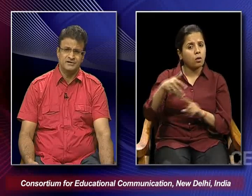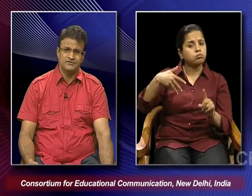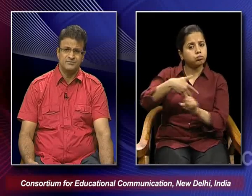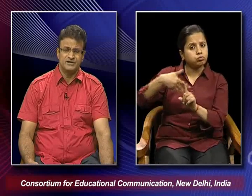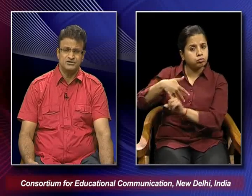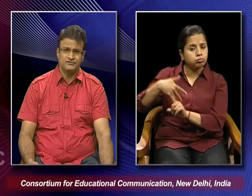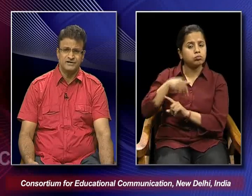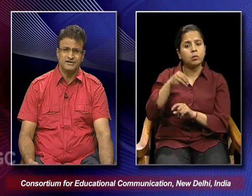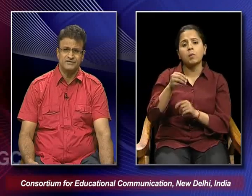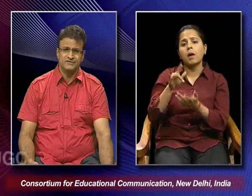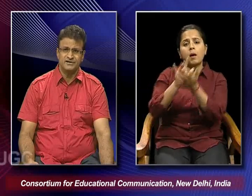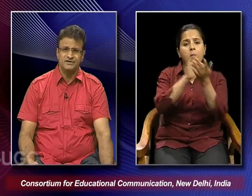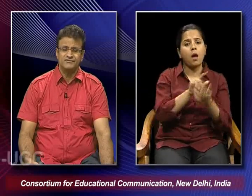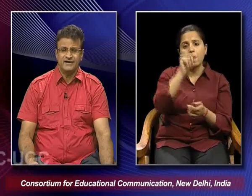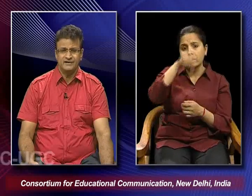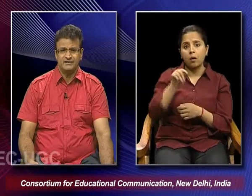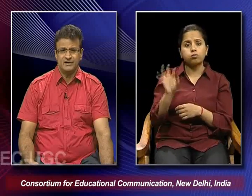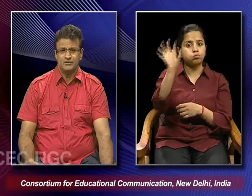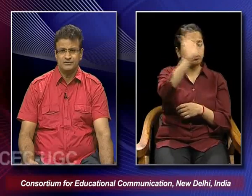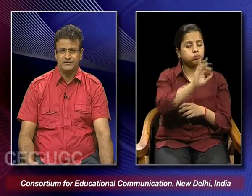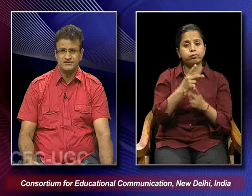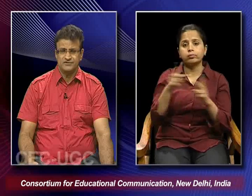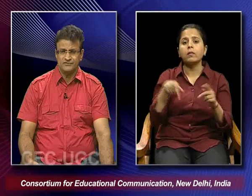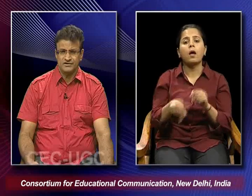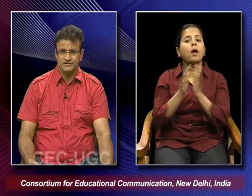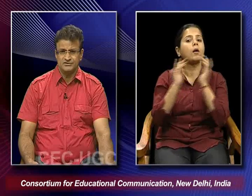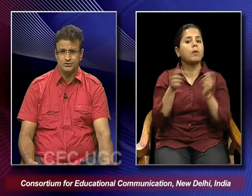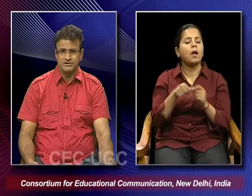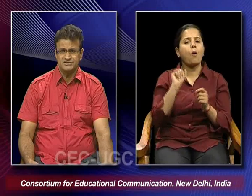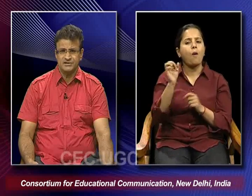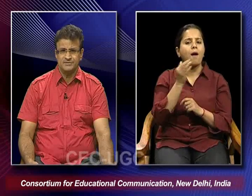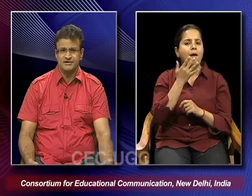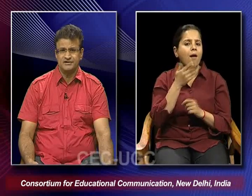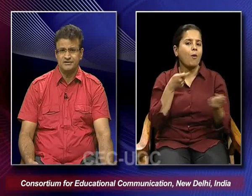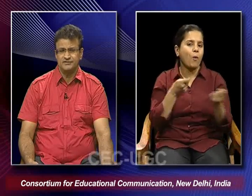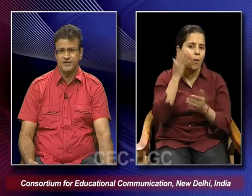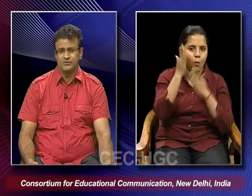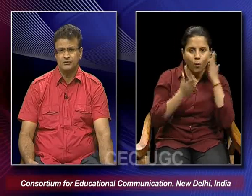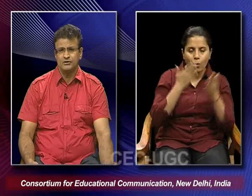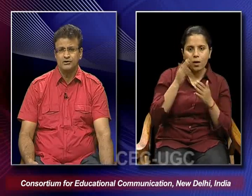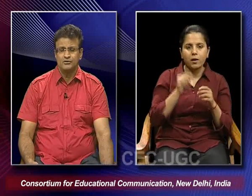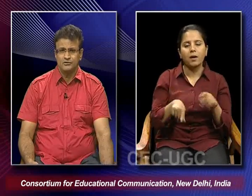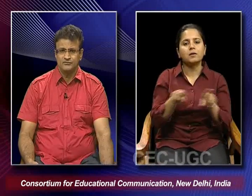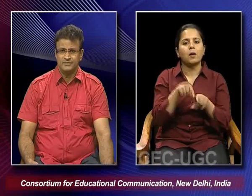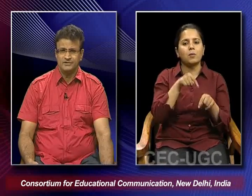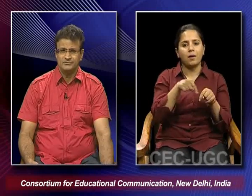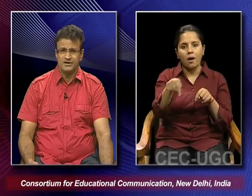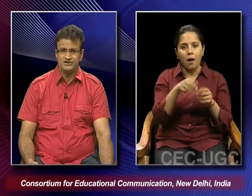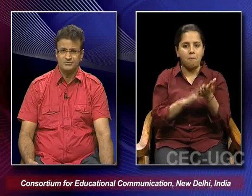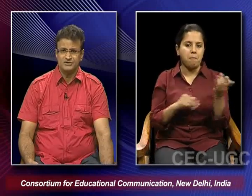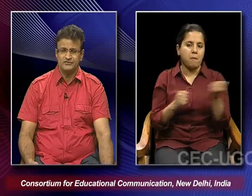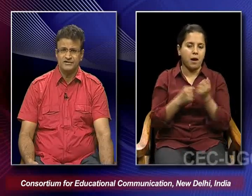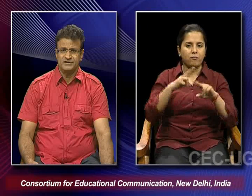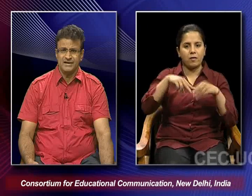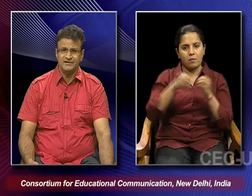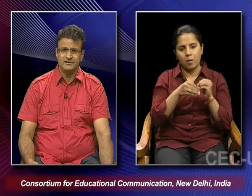the different parts of India then we find that how the festival of colours Holi is celebrated in the Fagun or February-March